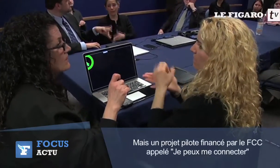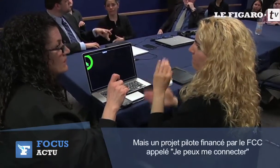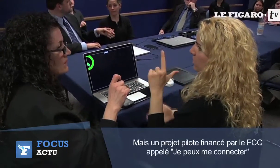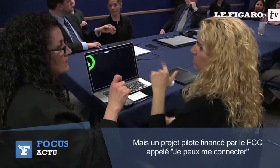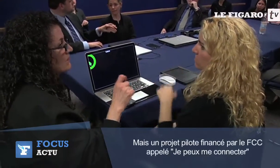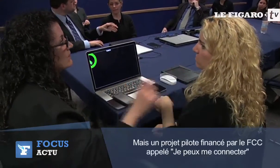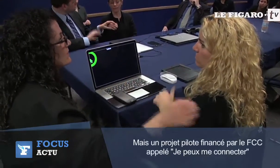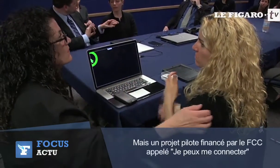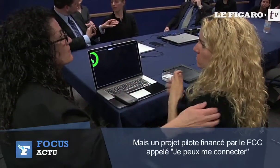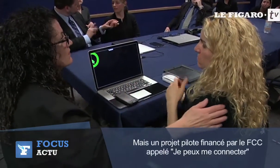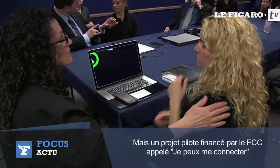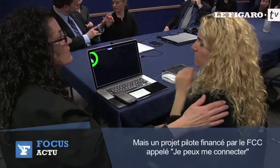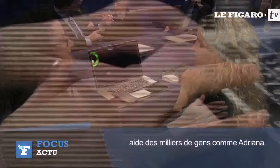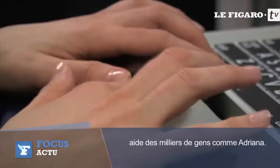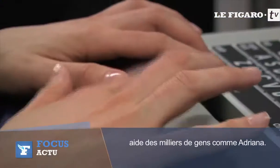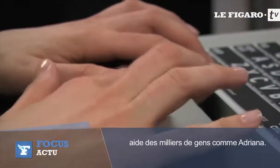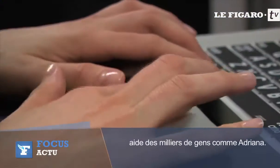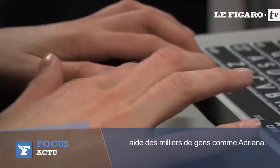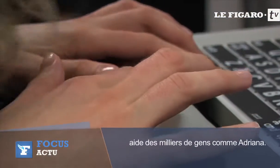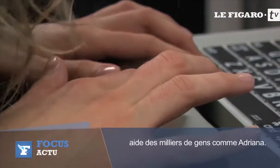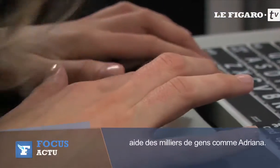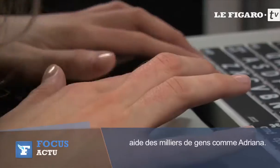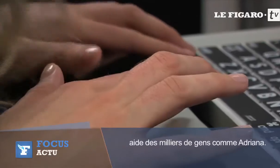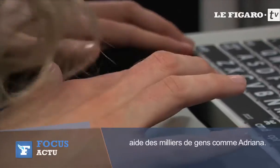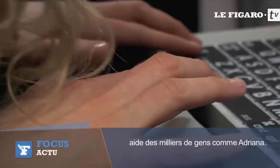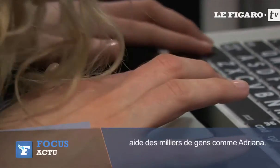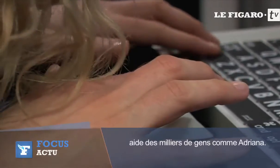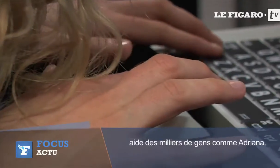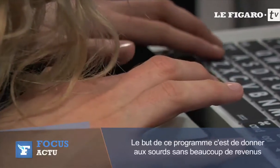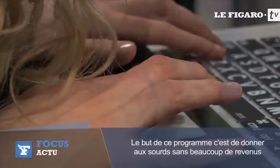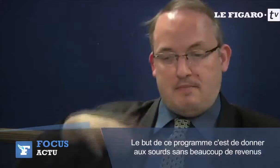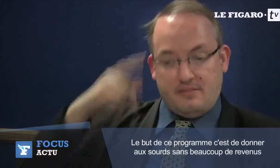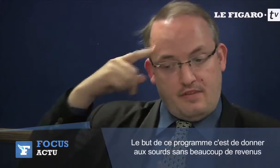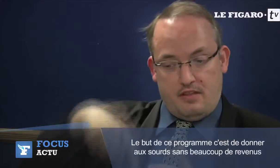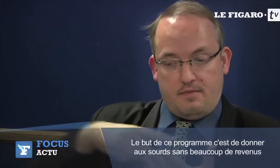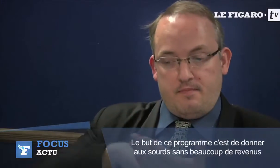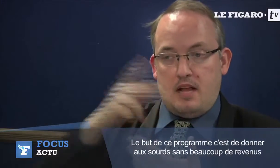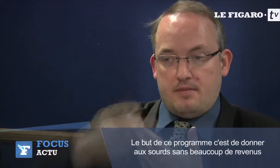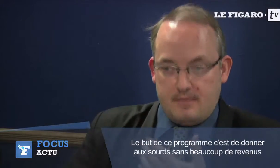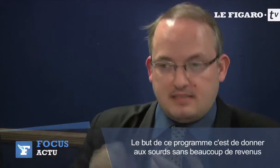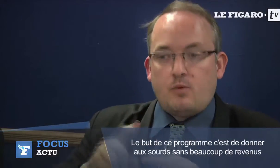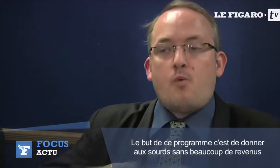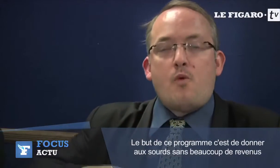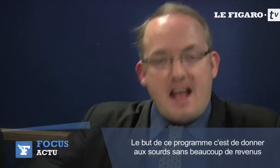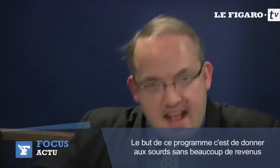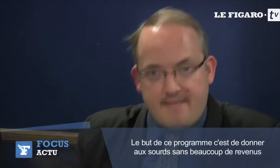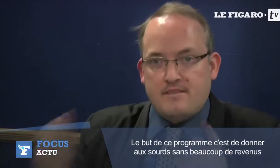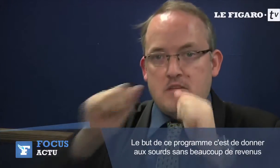FCC called I can connect is helping thousands of people like Adriana the hope of this program is